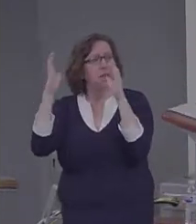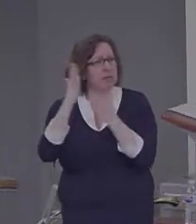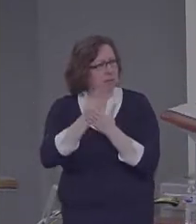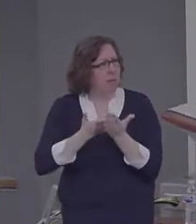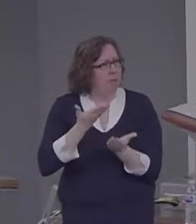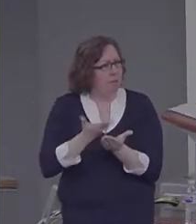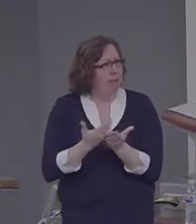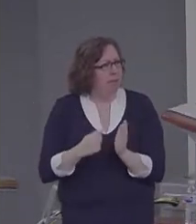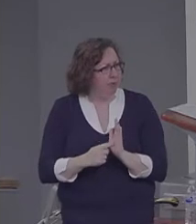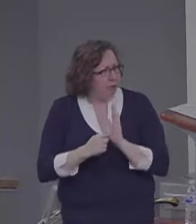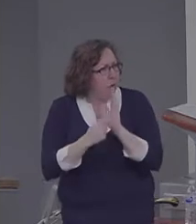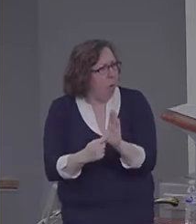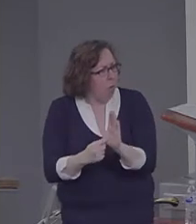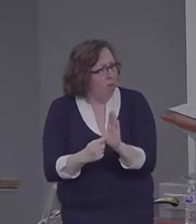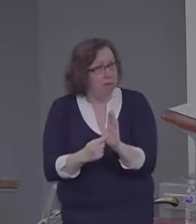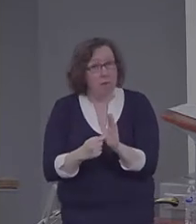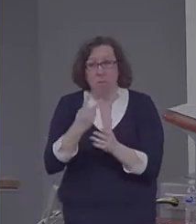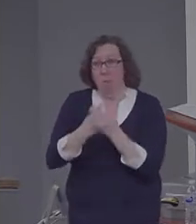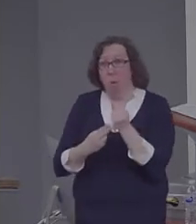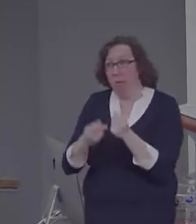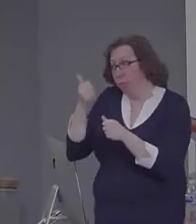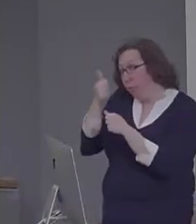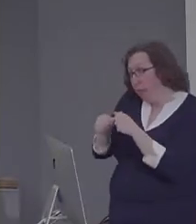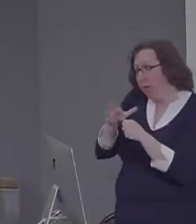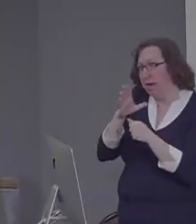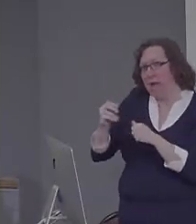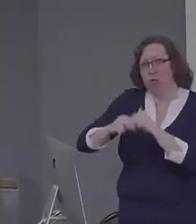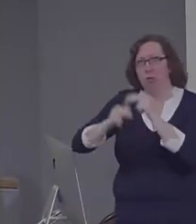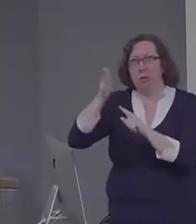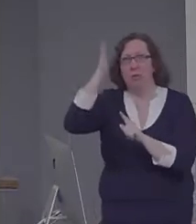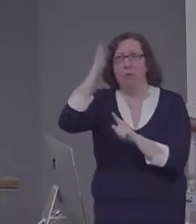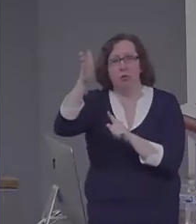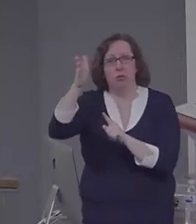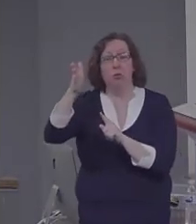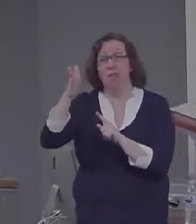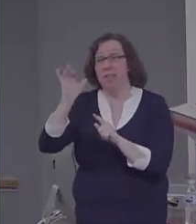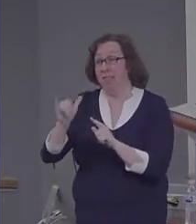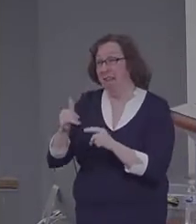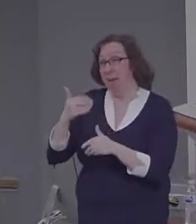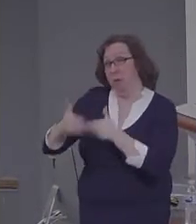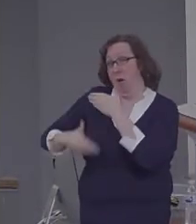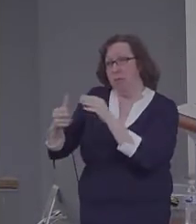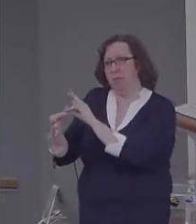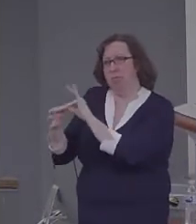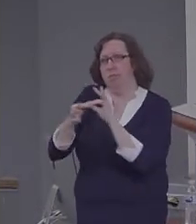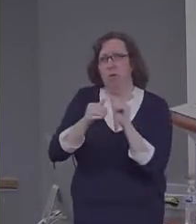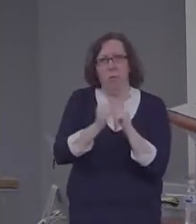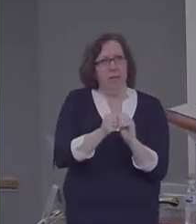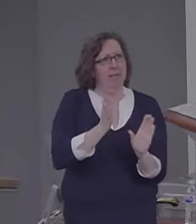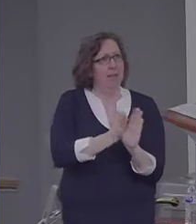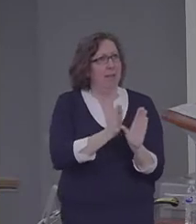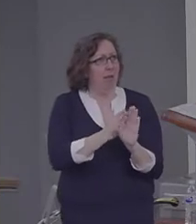that these processes are related in a meaningful way to psychological well-being. I wrote a paper in